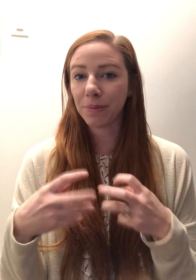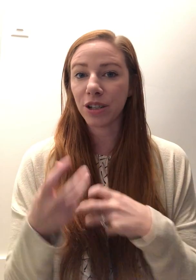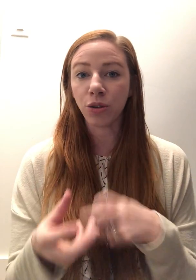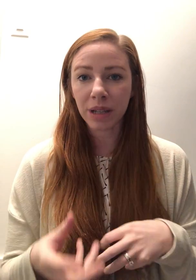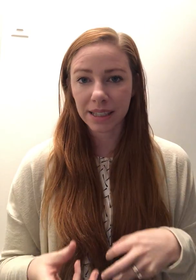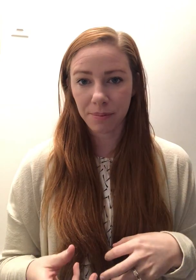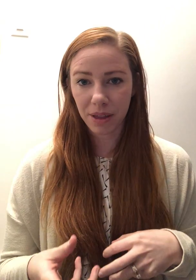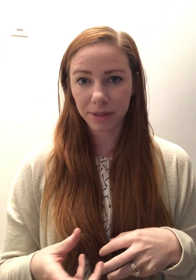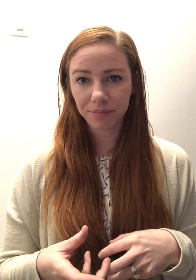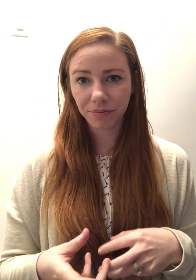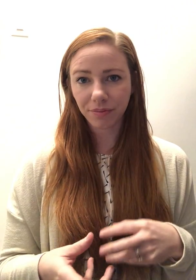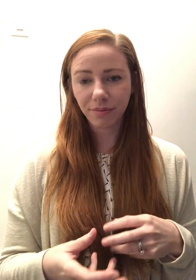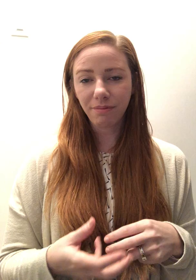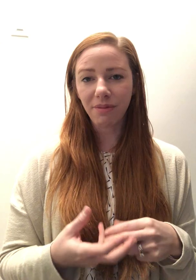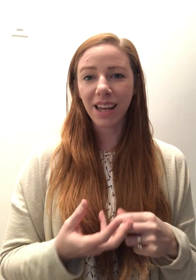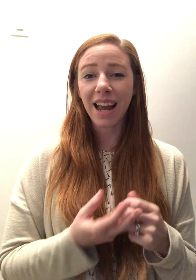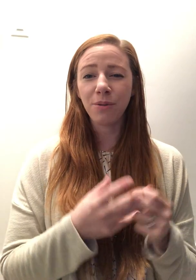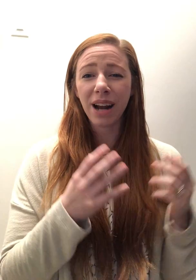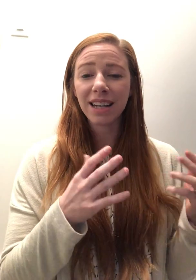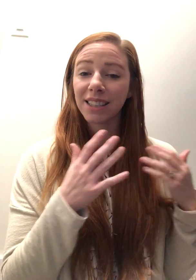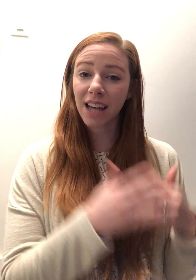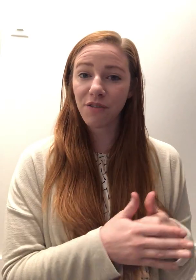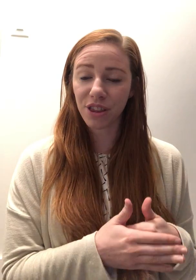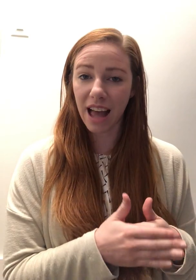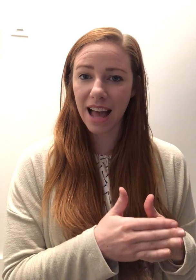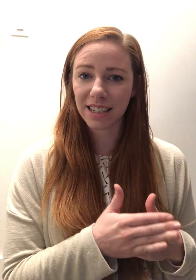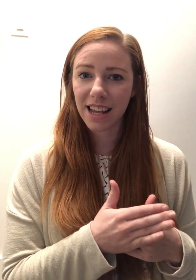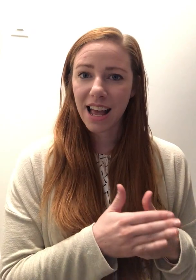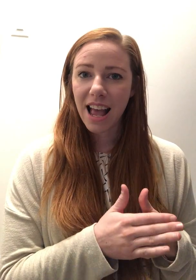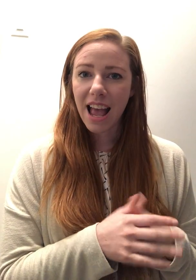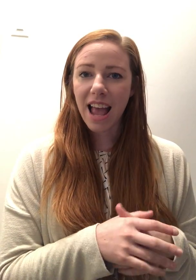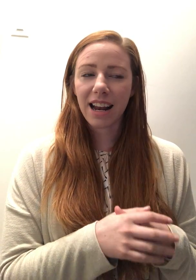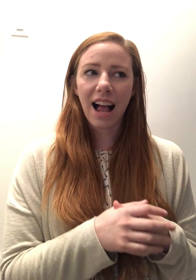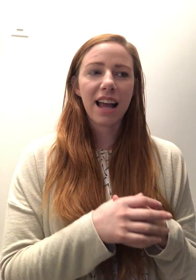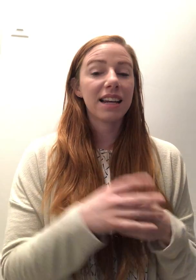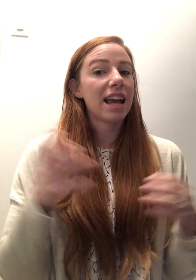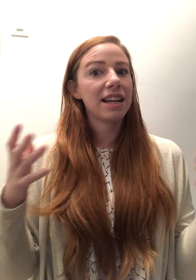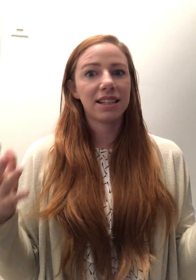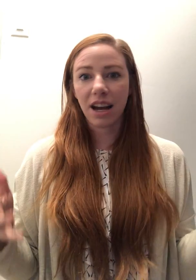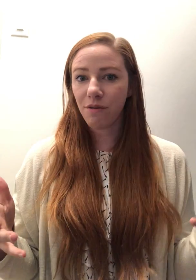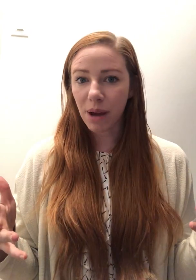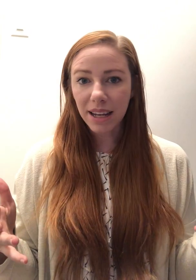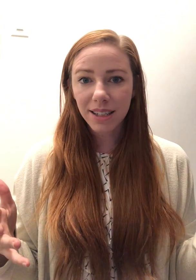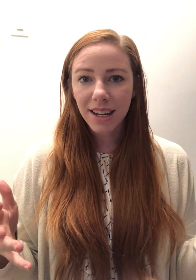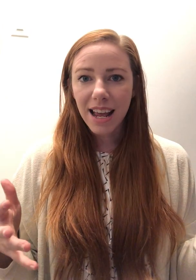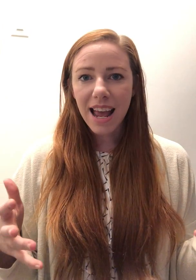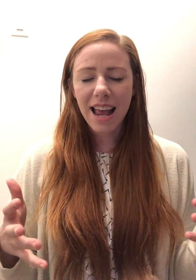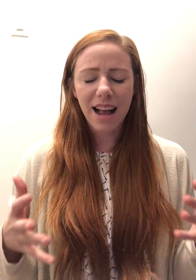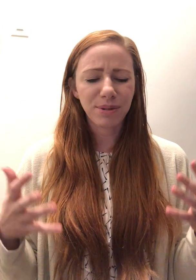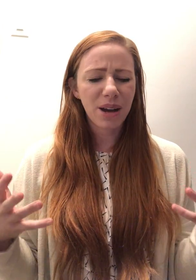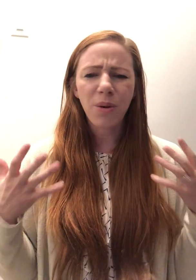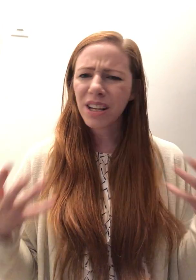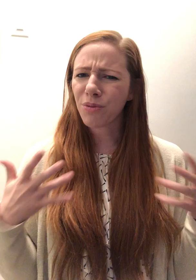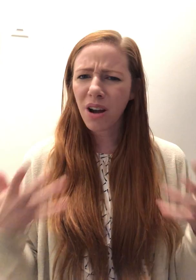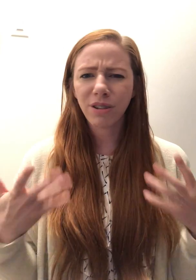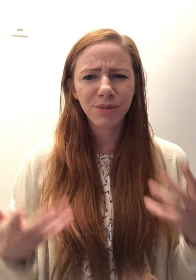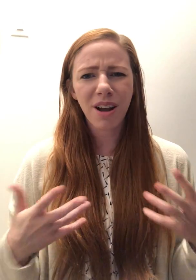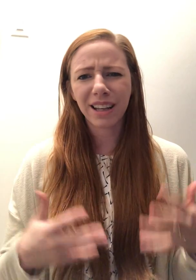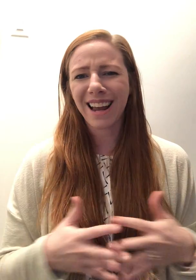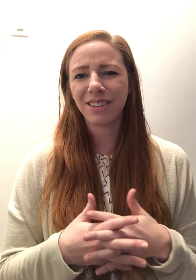to be doing something. And I, when I discovered that and I had gained a ton of weight and I was like, what is wrong? What is wrong? And I